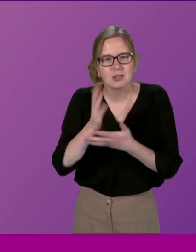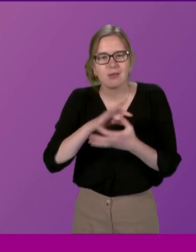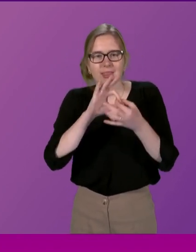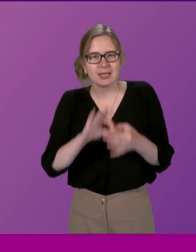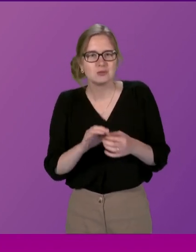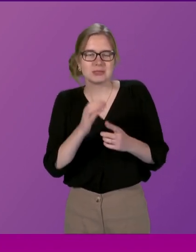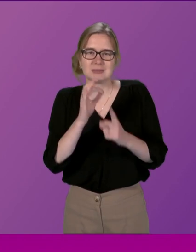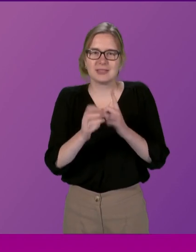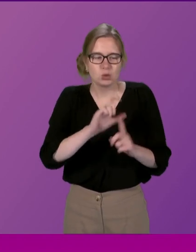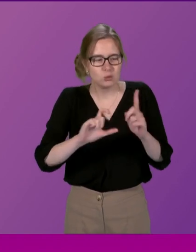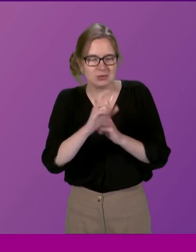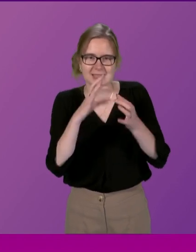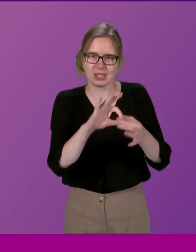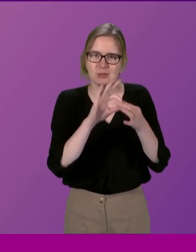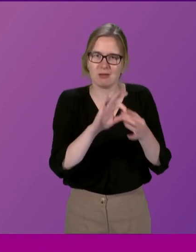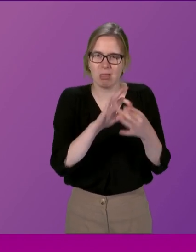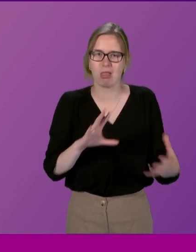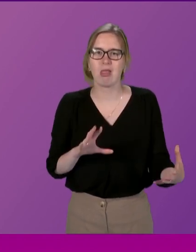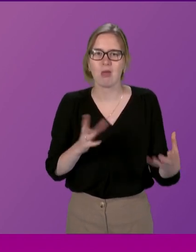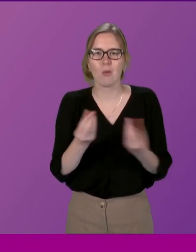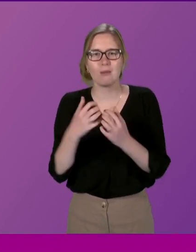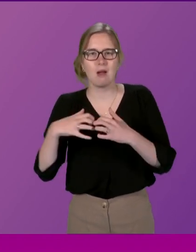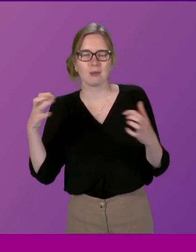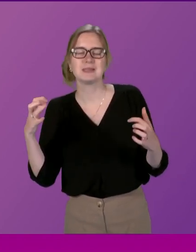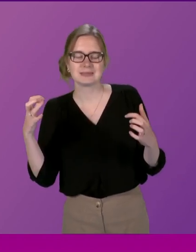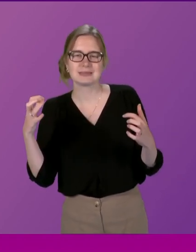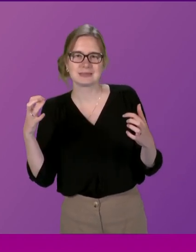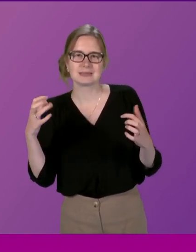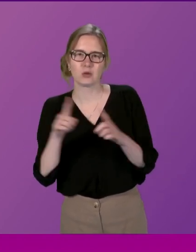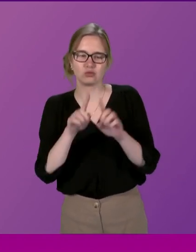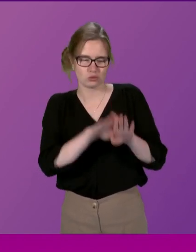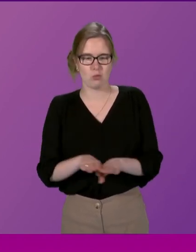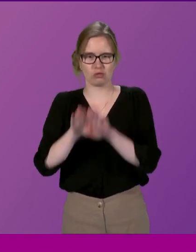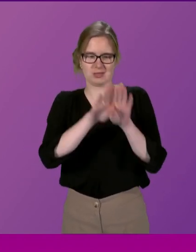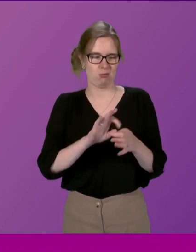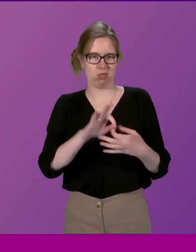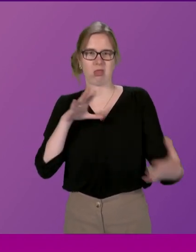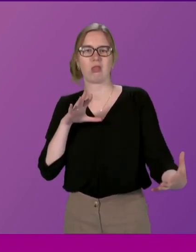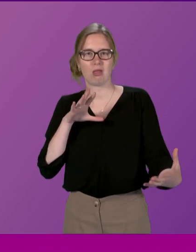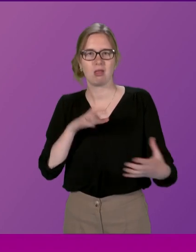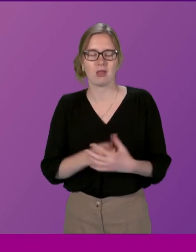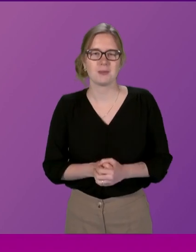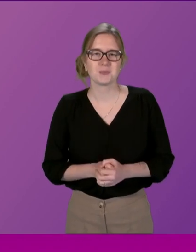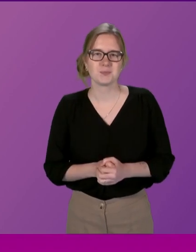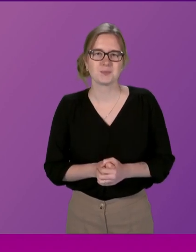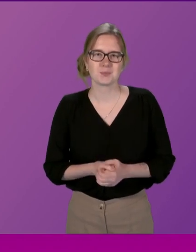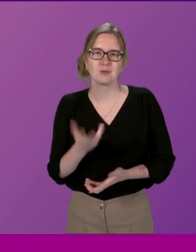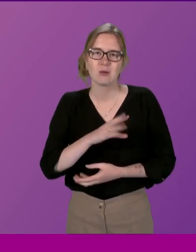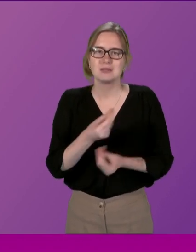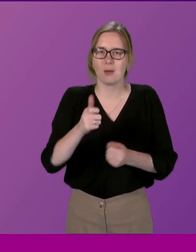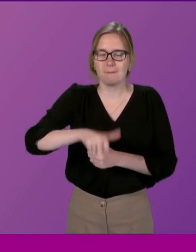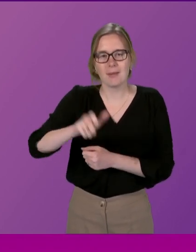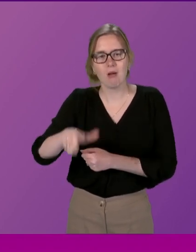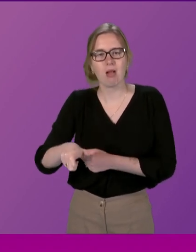certain communities engagement with the parliament and democracy in general from some people